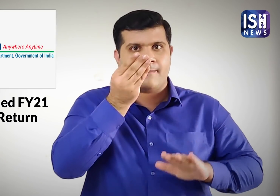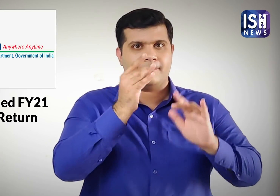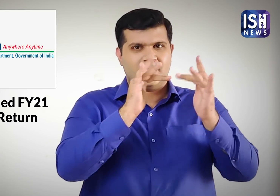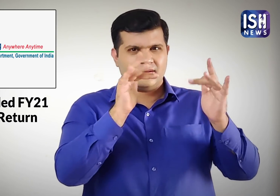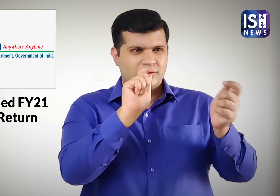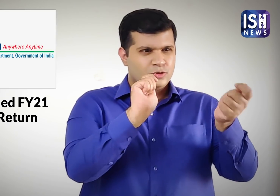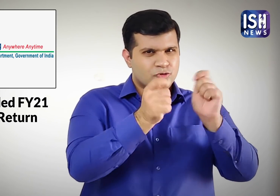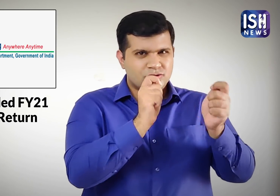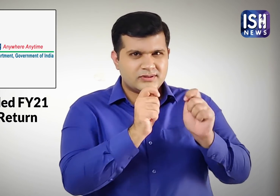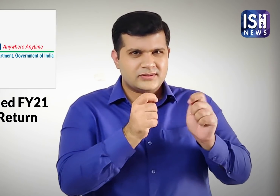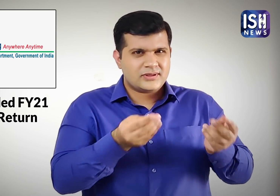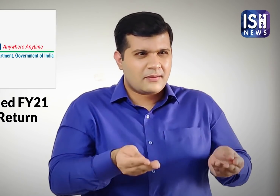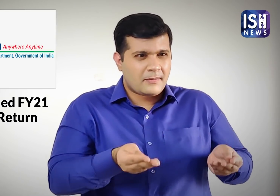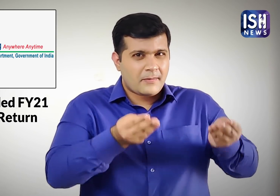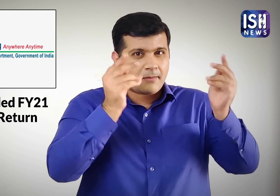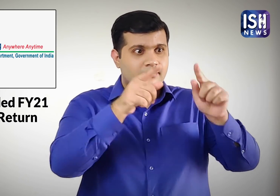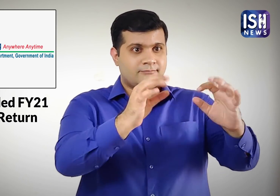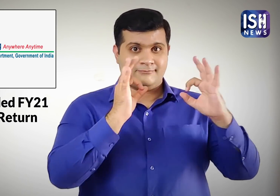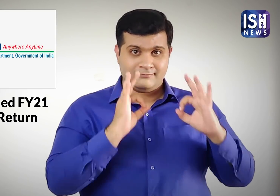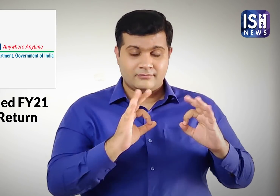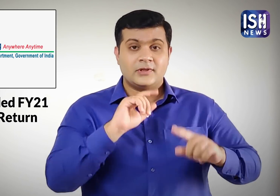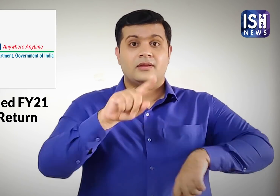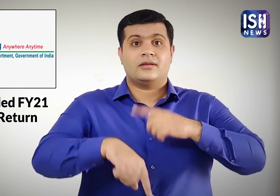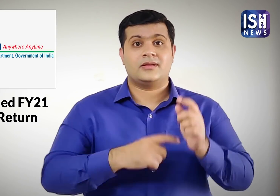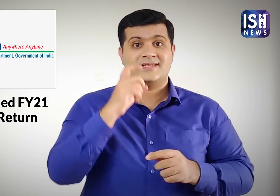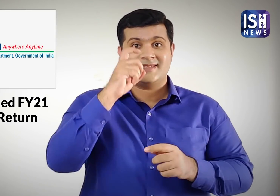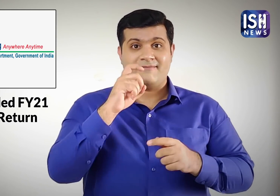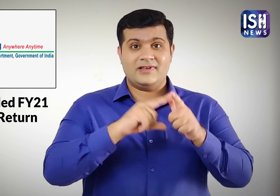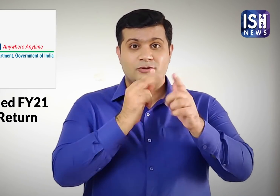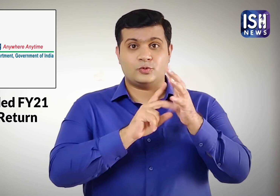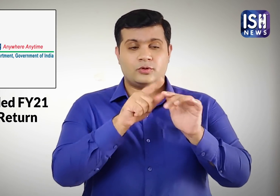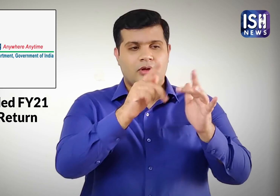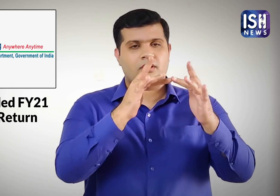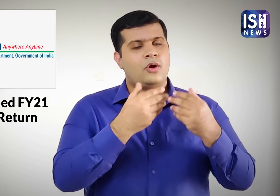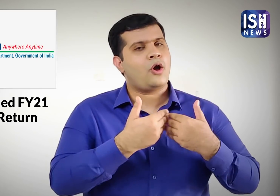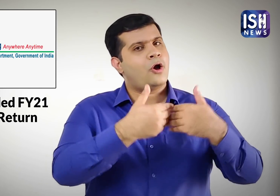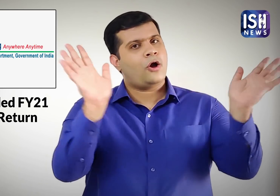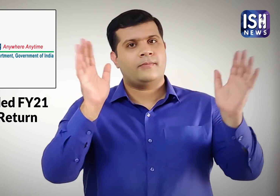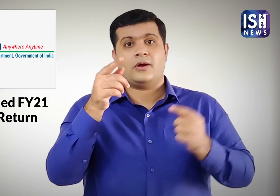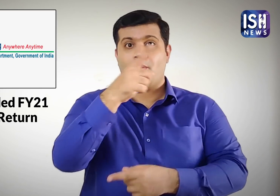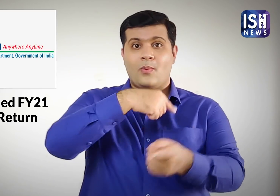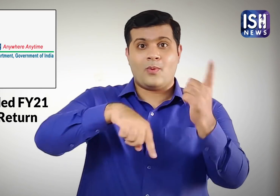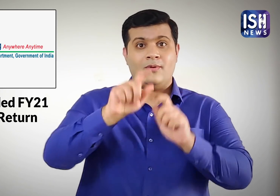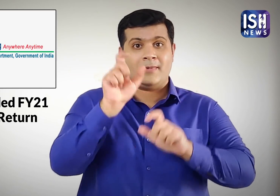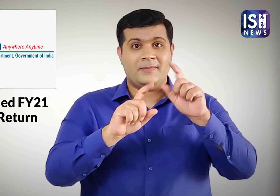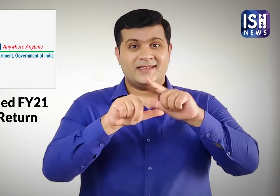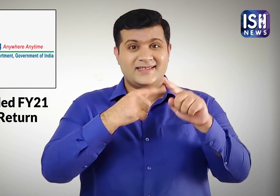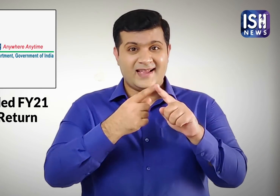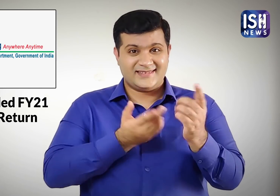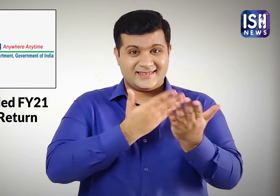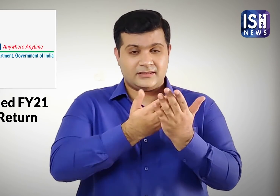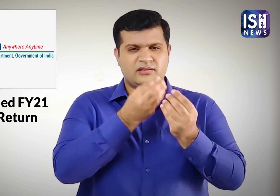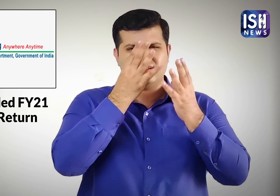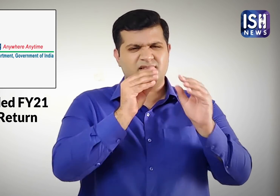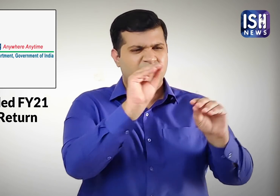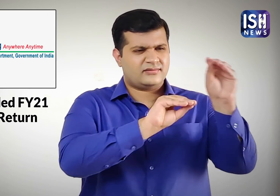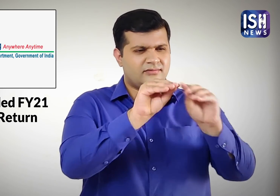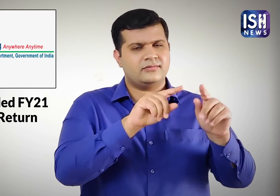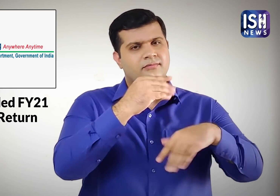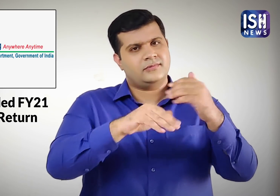This is because they will now be launching a new e-filing portal on June 7th. The new e-filing portal is aimed at making tax